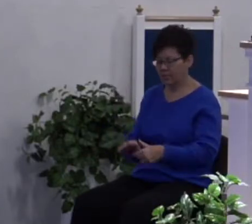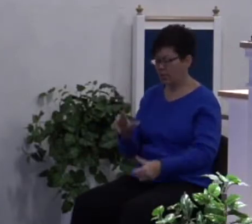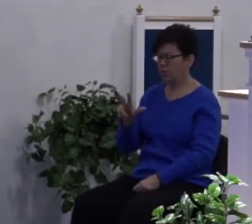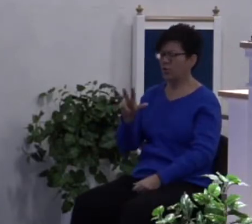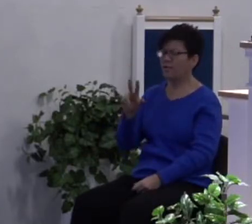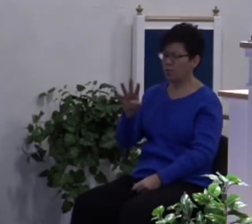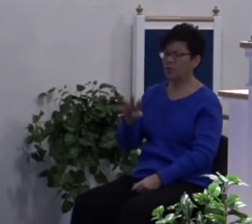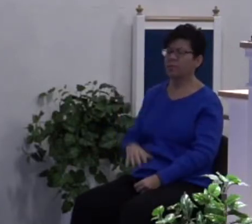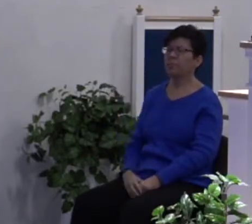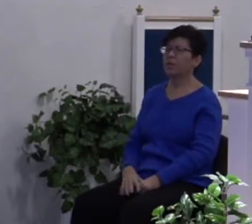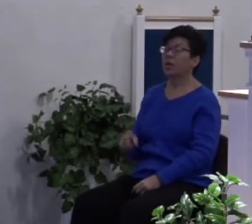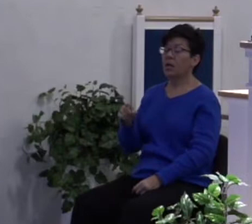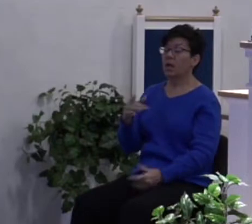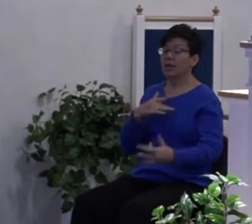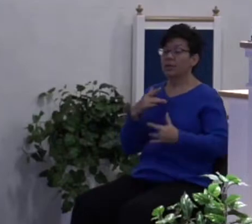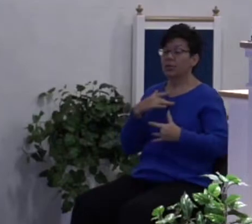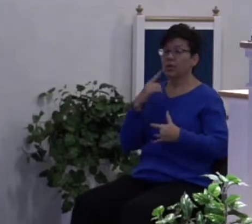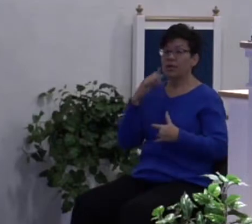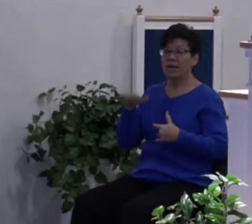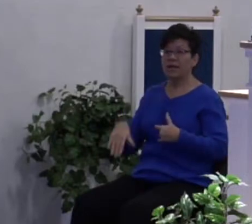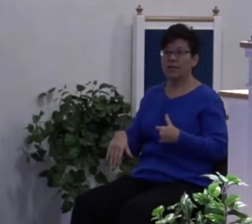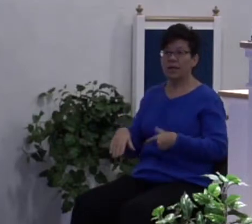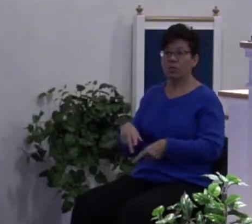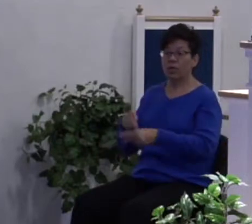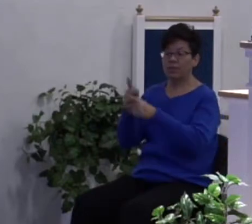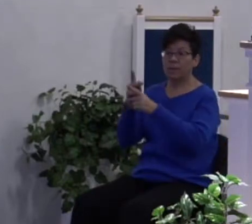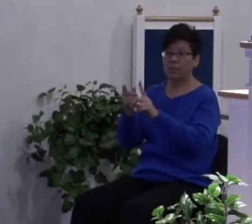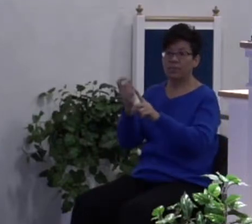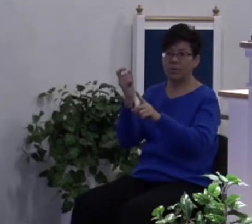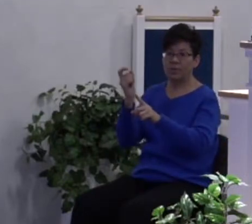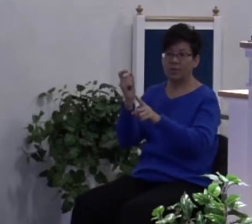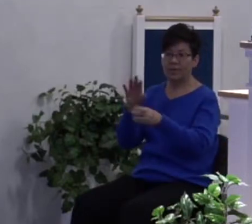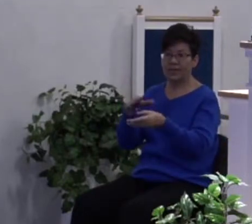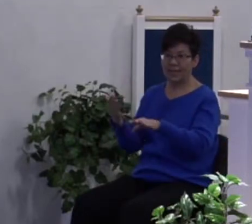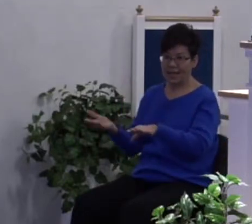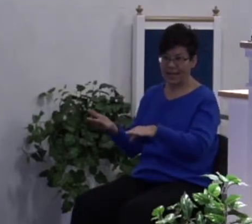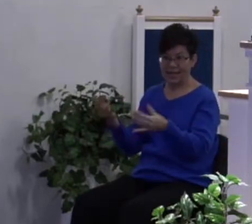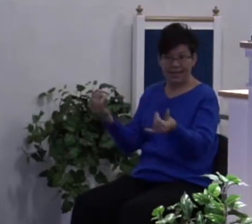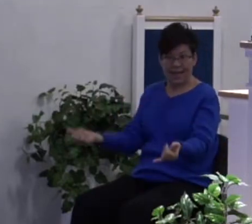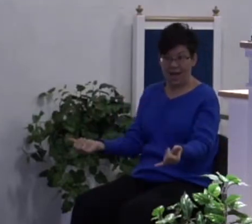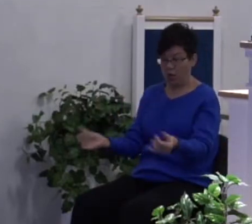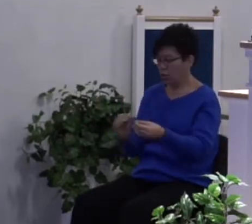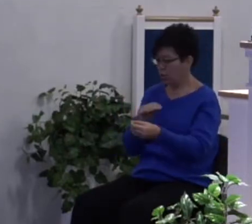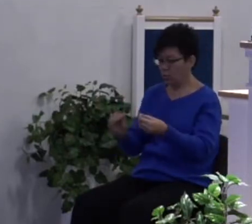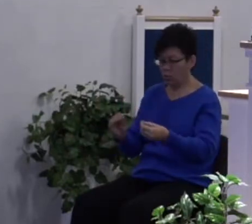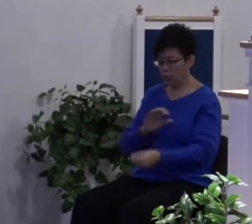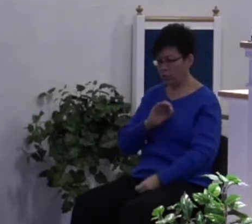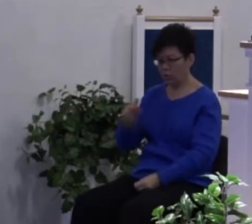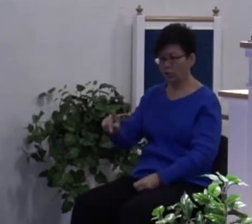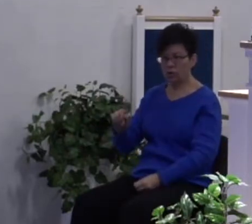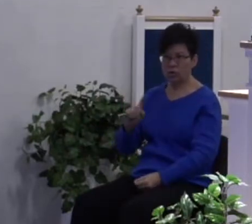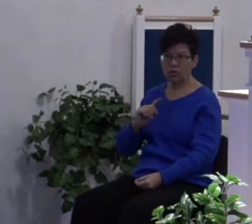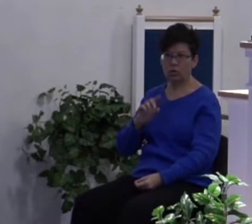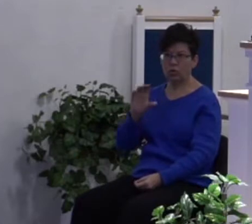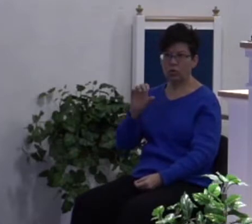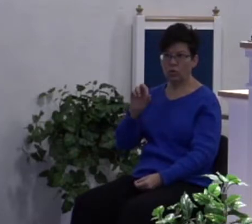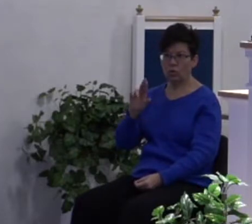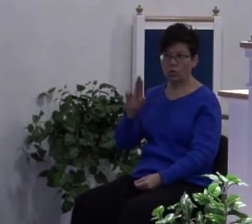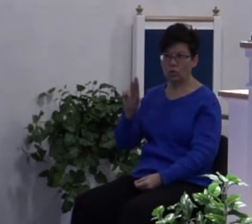And concerning that he raised him up from the dead, he now no more to return to corruption. He said, on